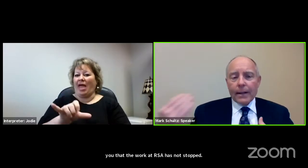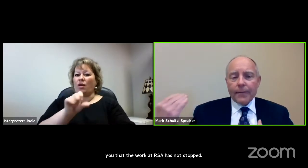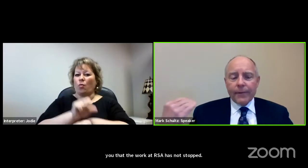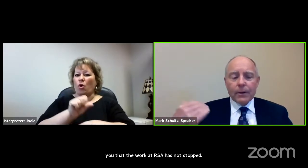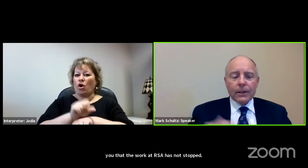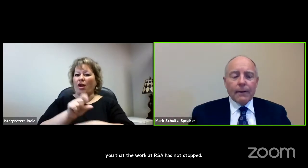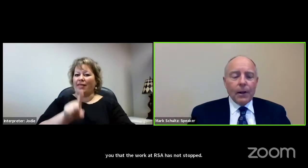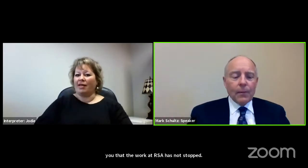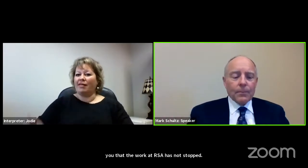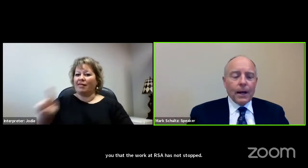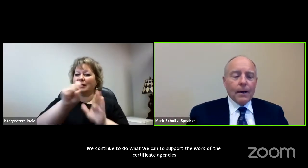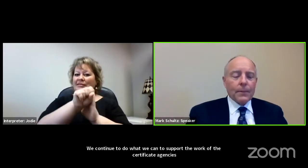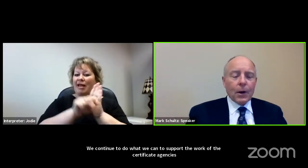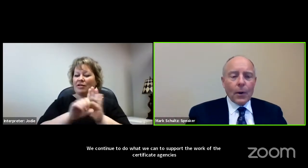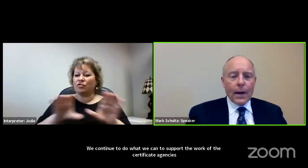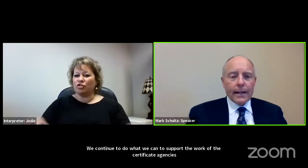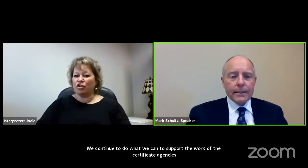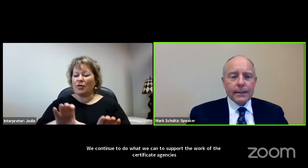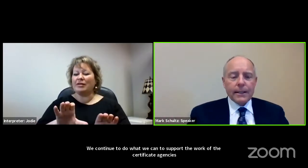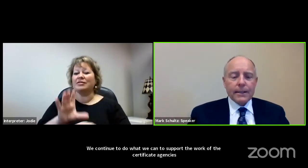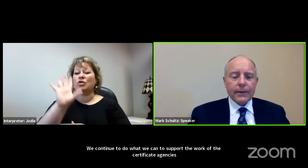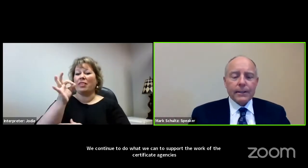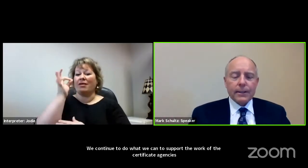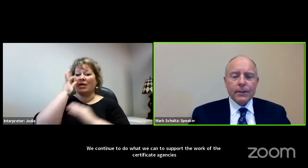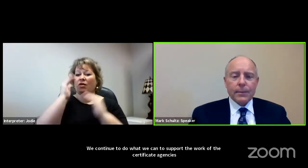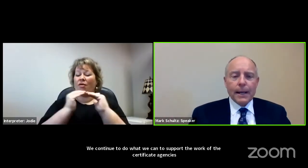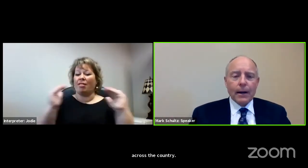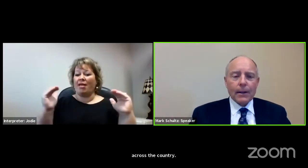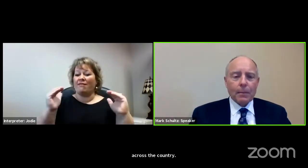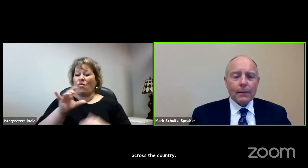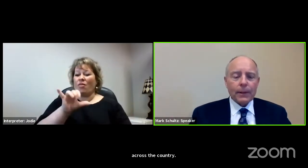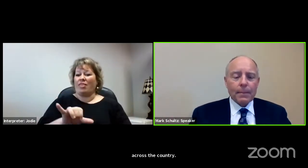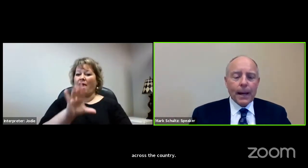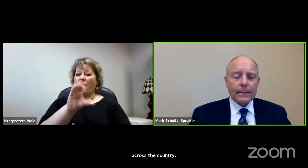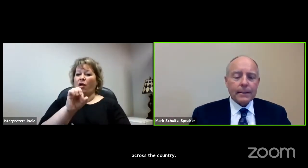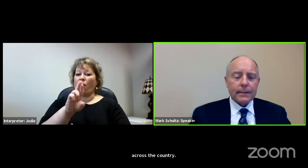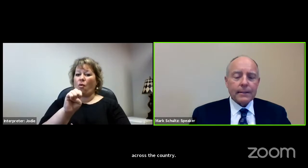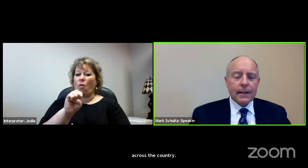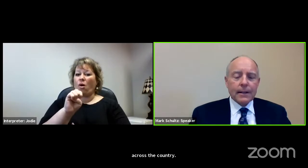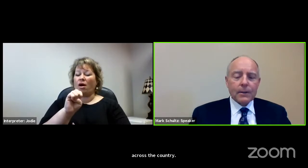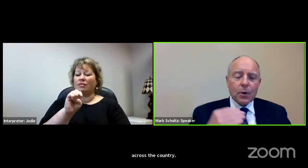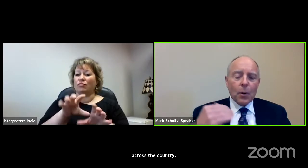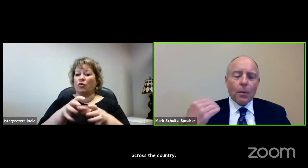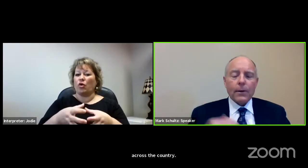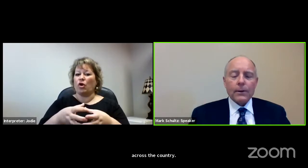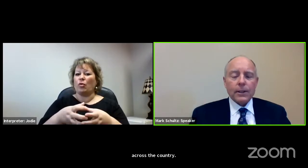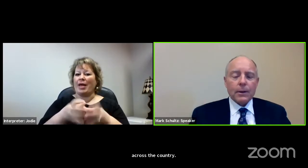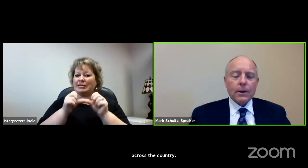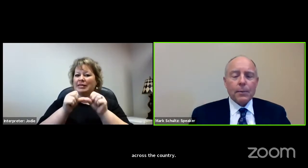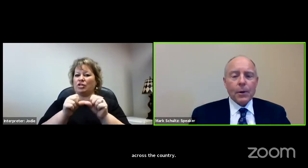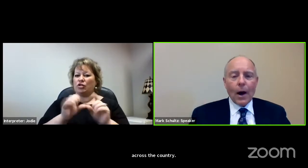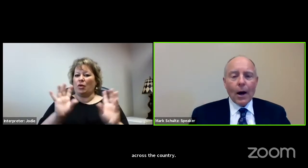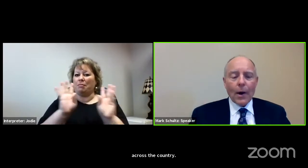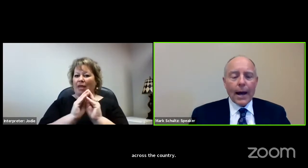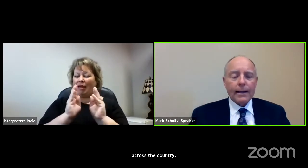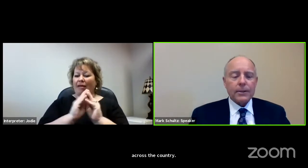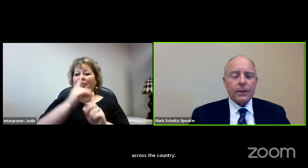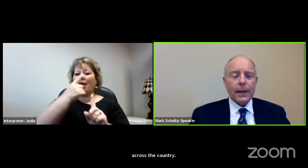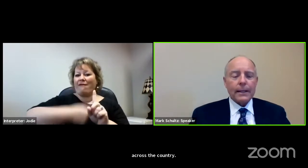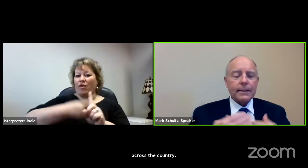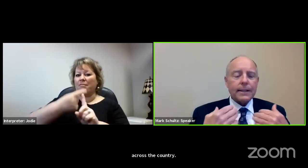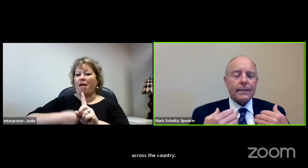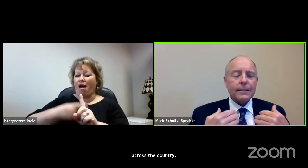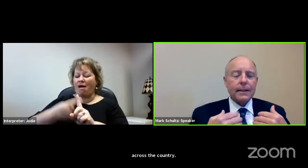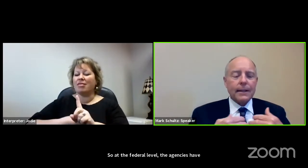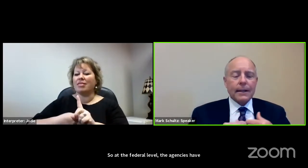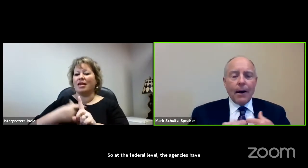So at the federal level, the core agencies have continued to meet on a monthly basis, those core partners under WIOA,